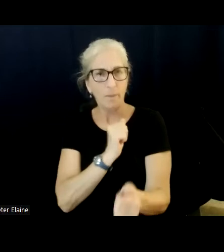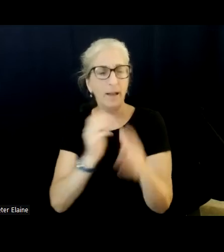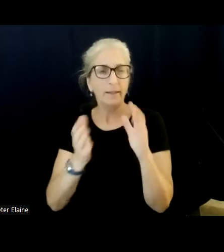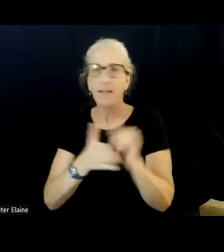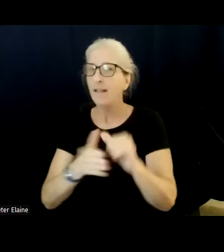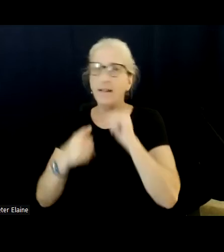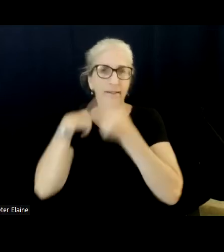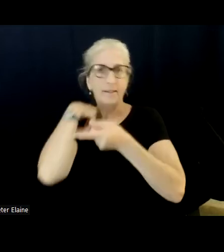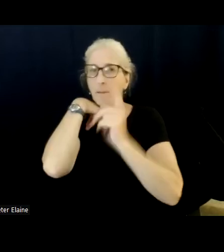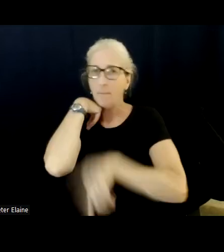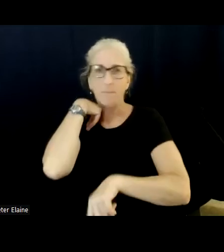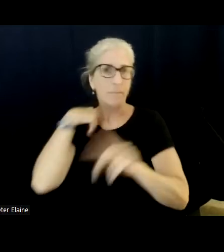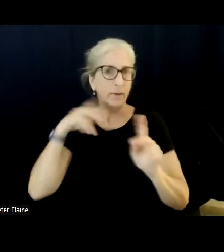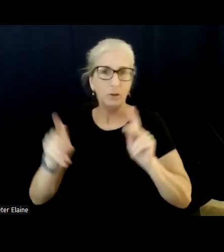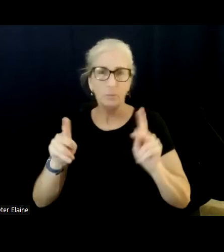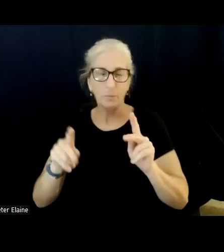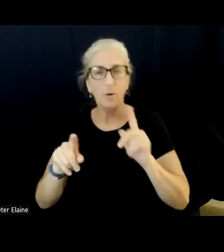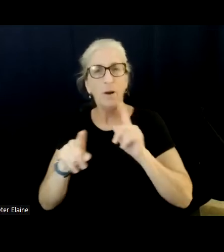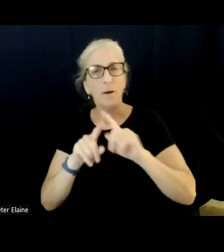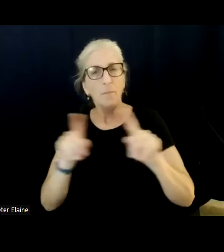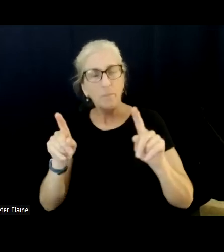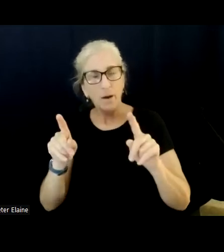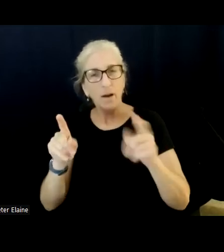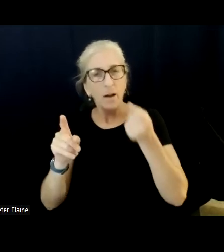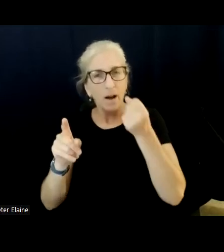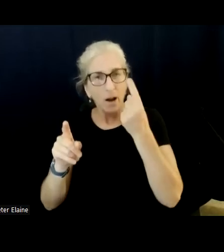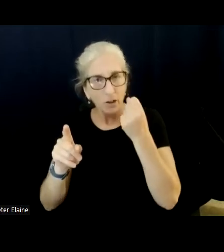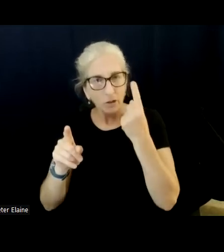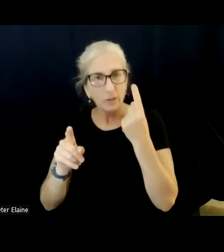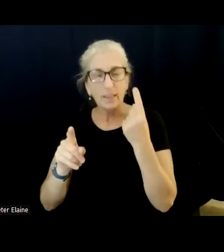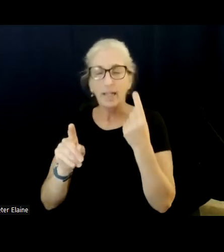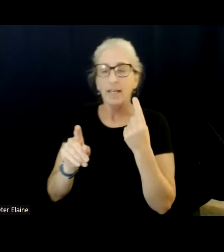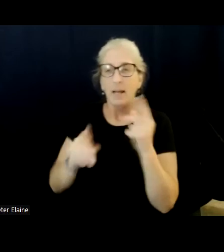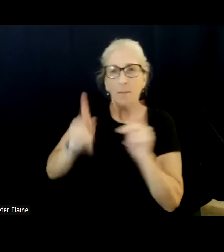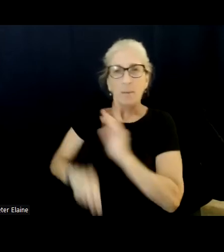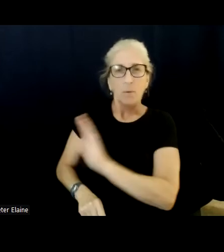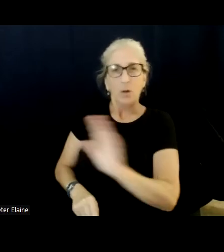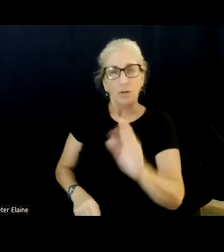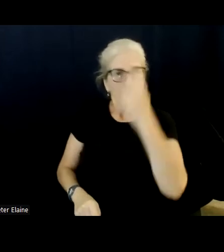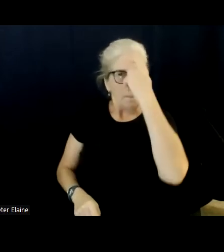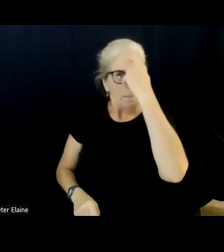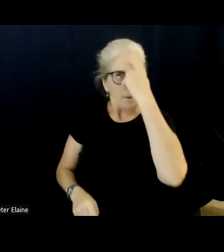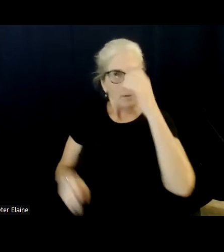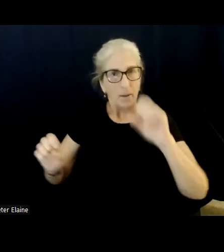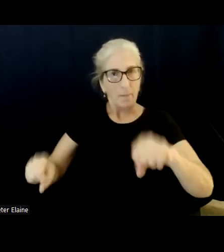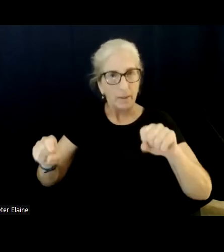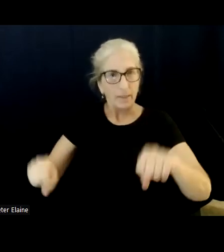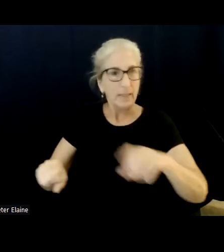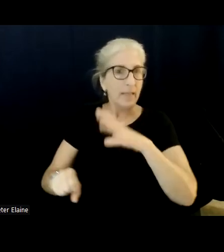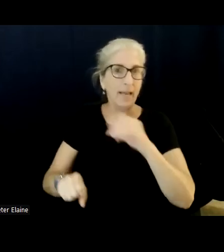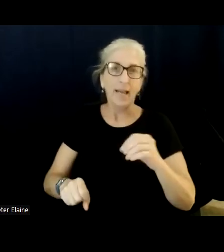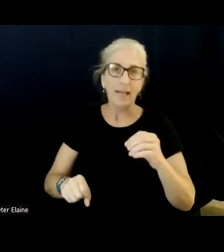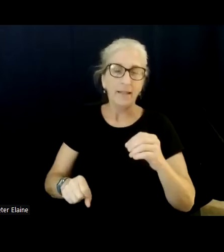punitive and take into account, uh, people are at, uh, mentally and where they're at in terms of, uh, their ability to